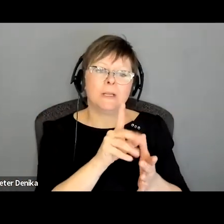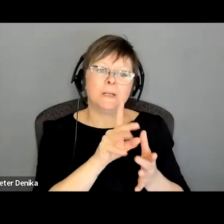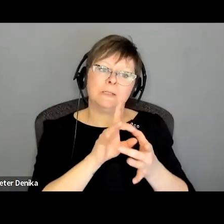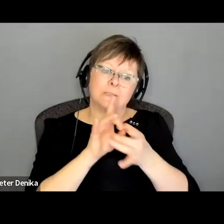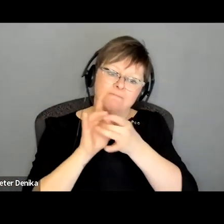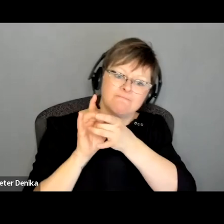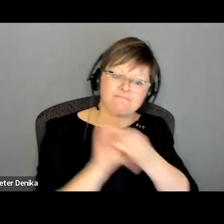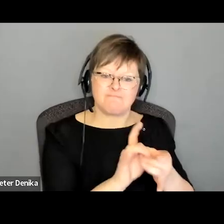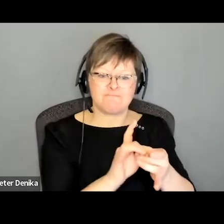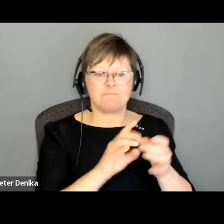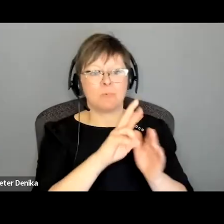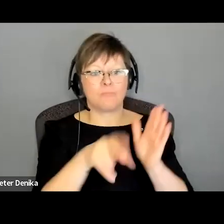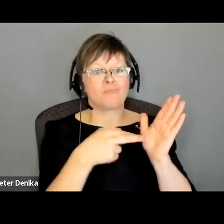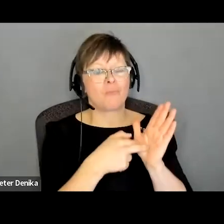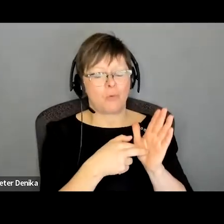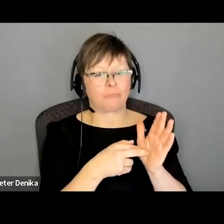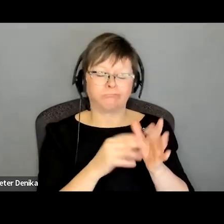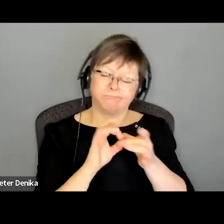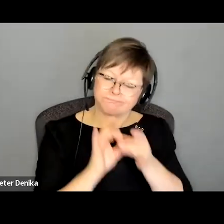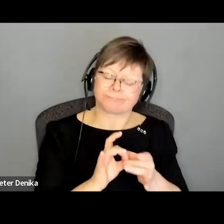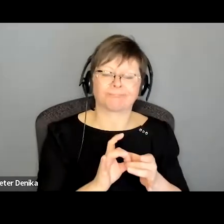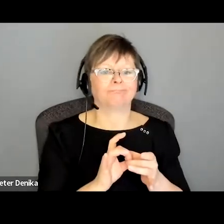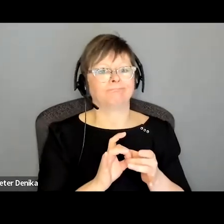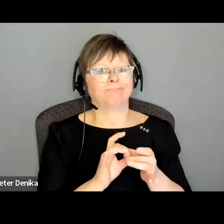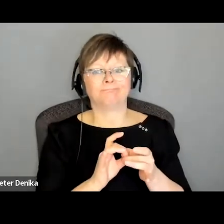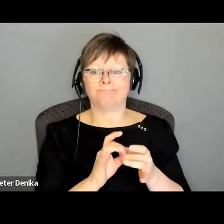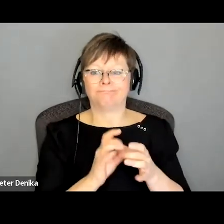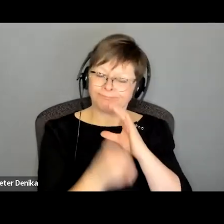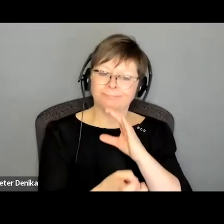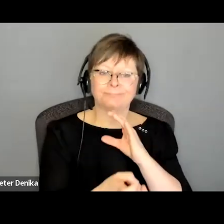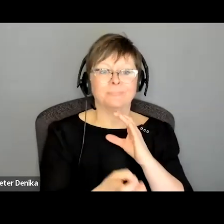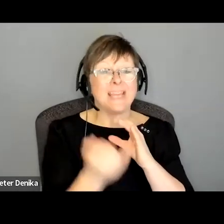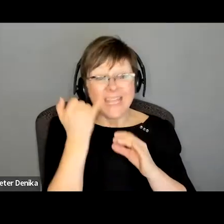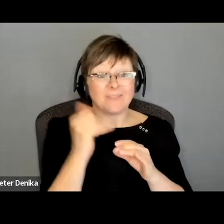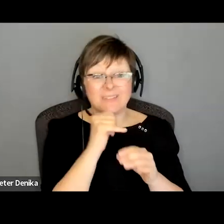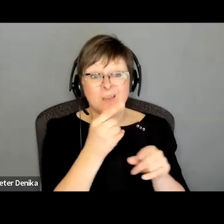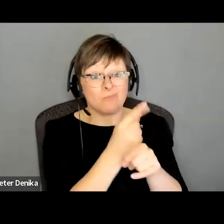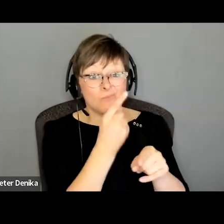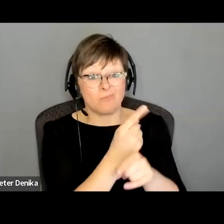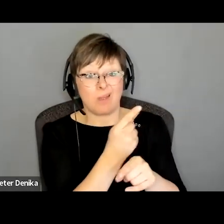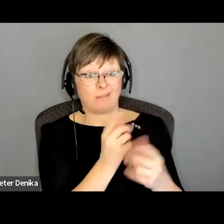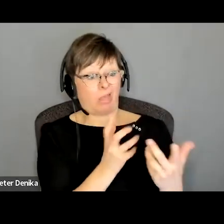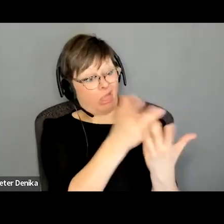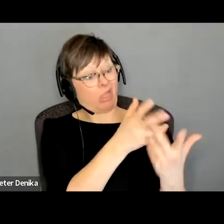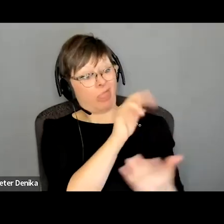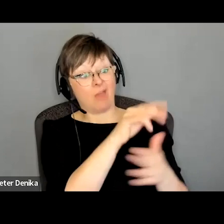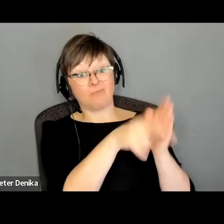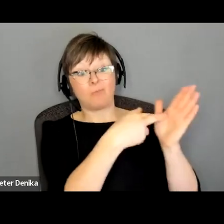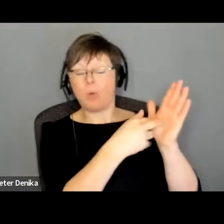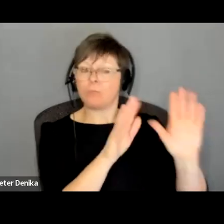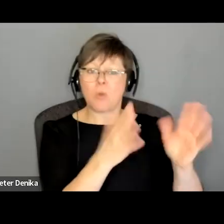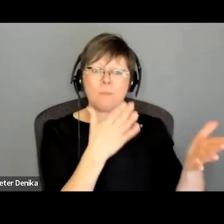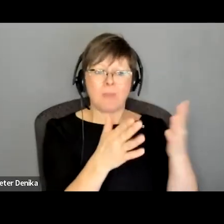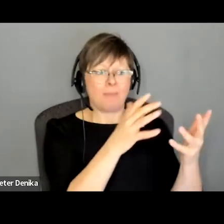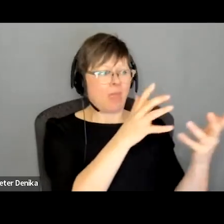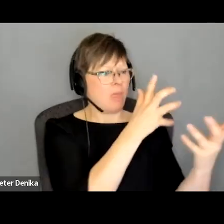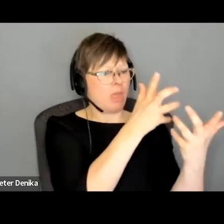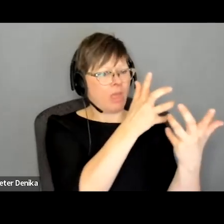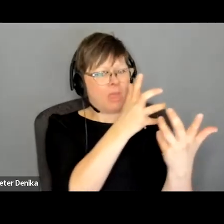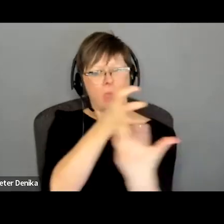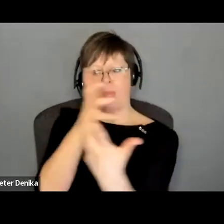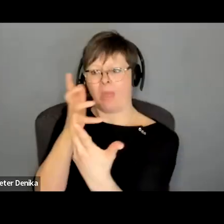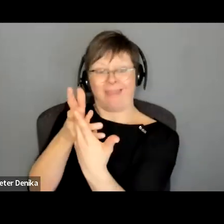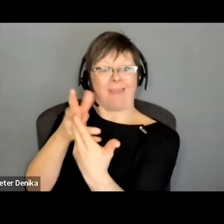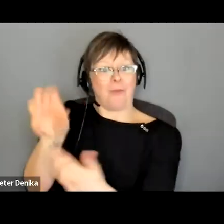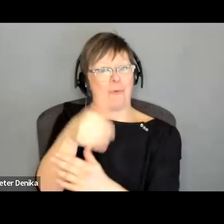anybody who's like that and it's interesting even if you're not right for that role you could be right for something else or i'll make notes or i've had people